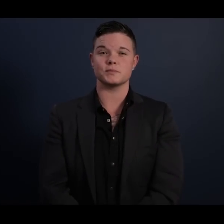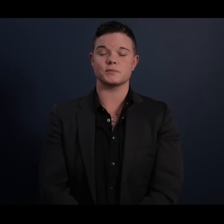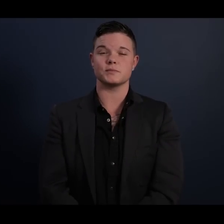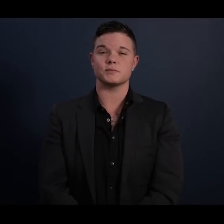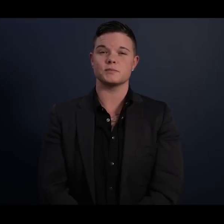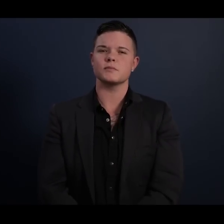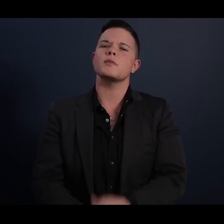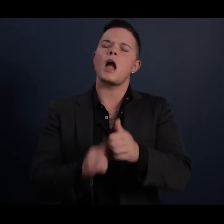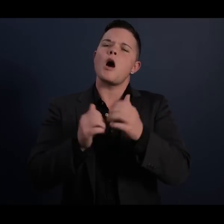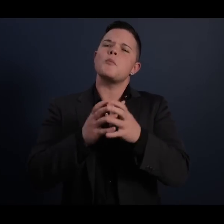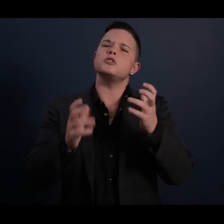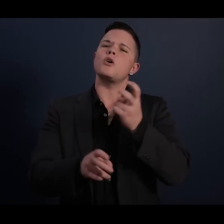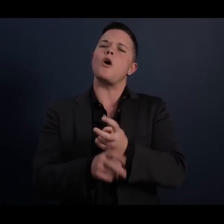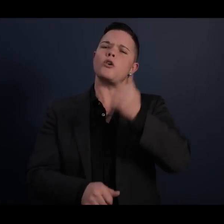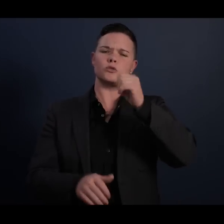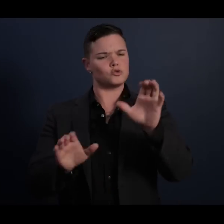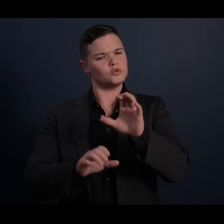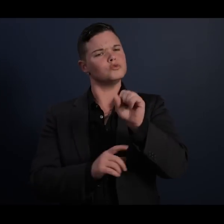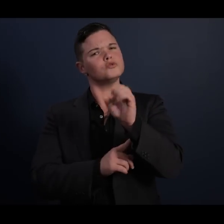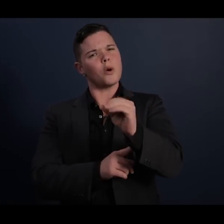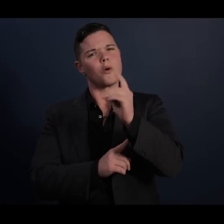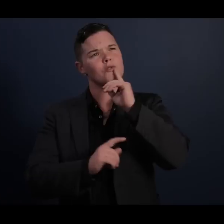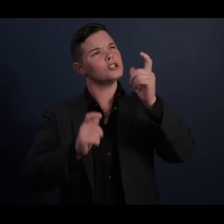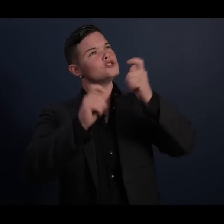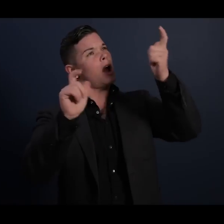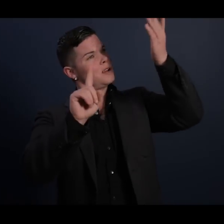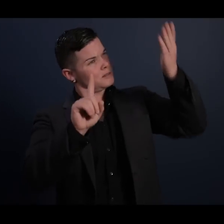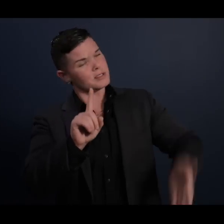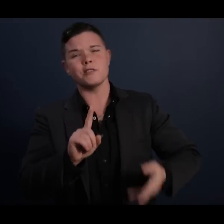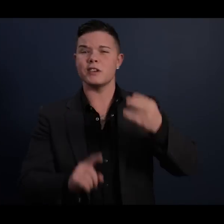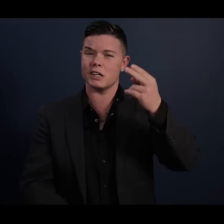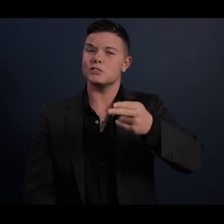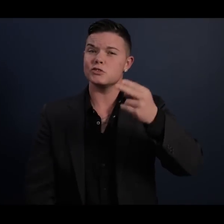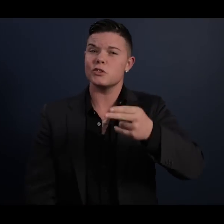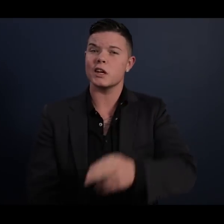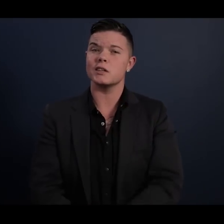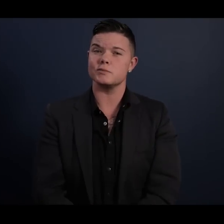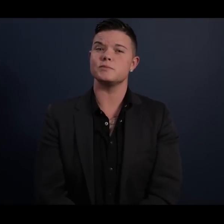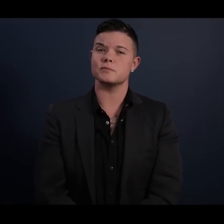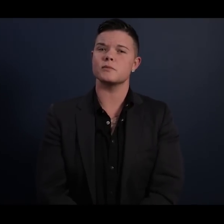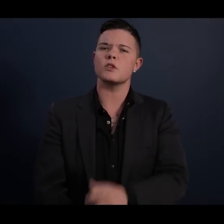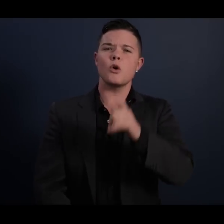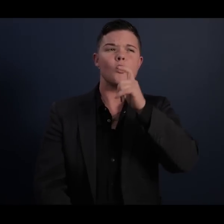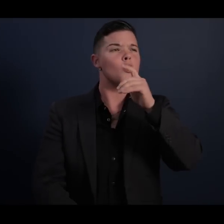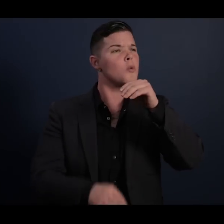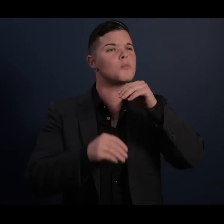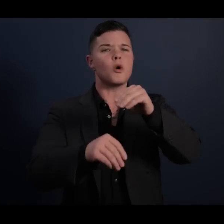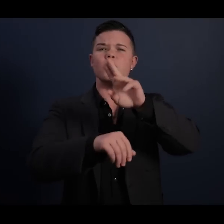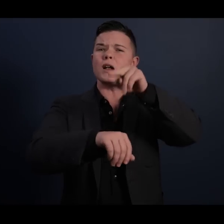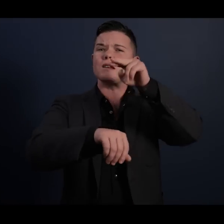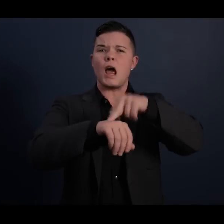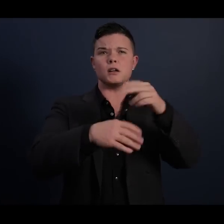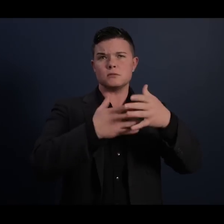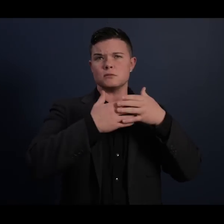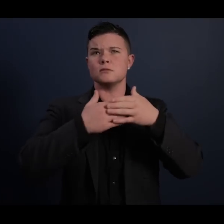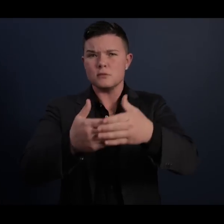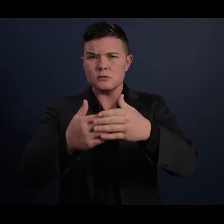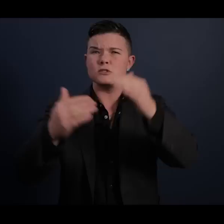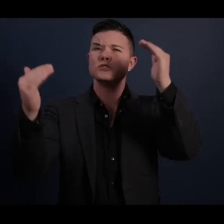How much harder to do so for a giant of history, who moved a nation toward justice, and in the